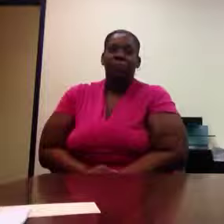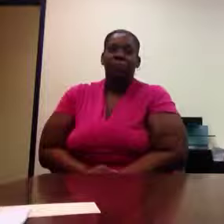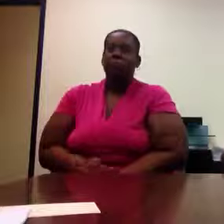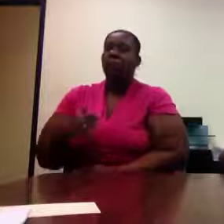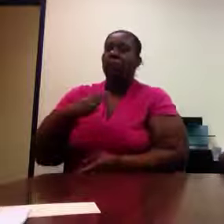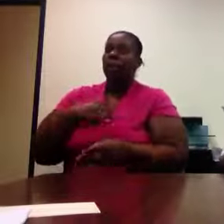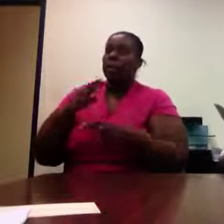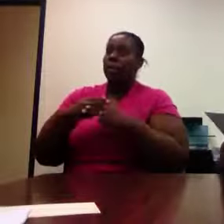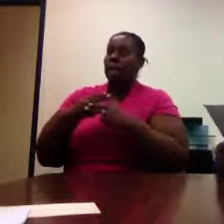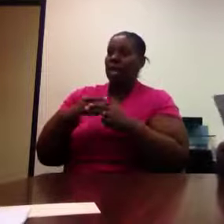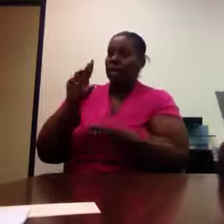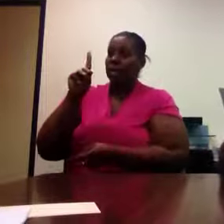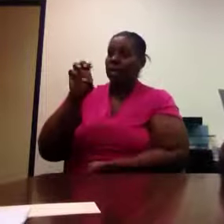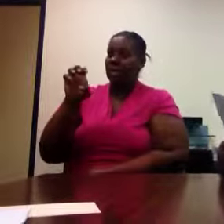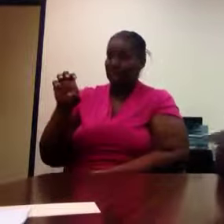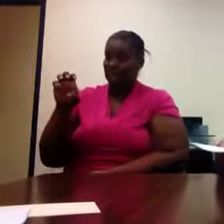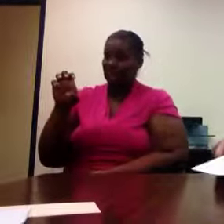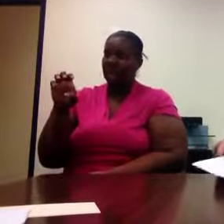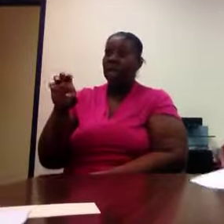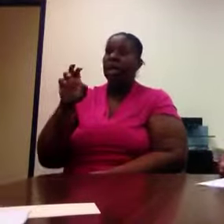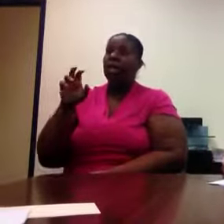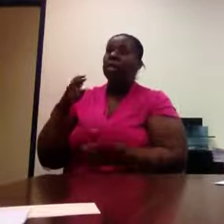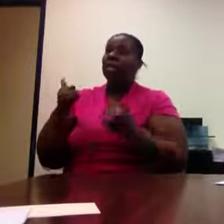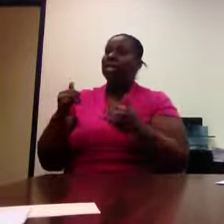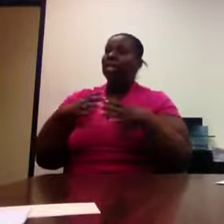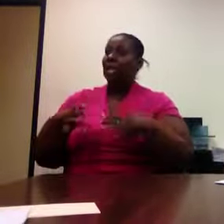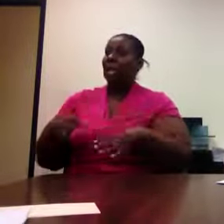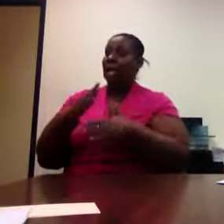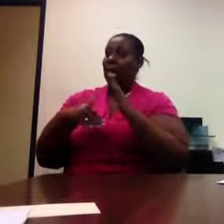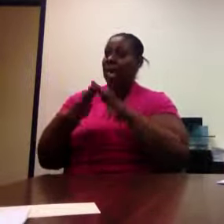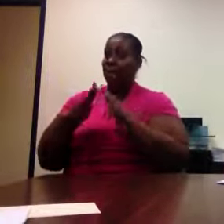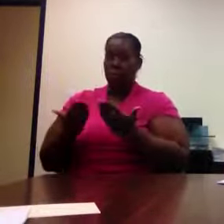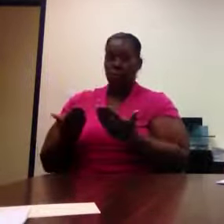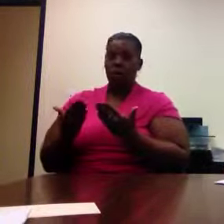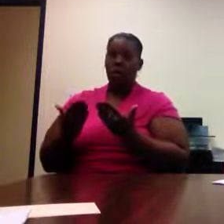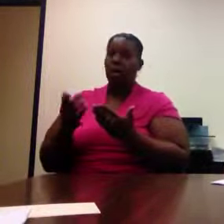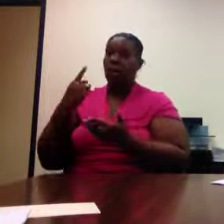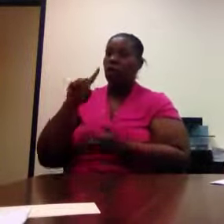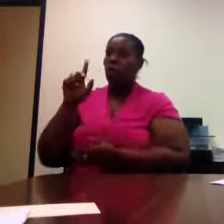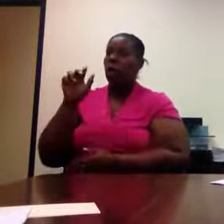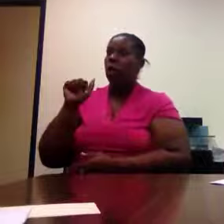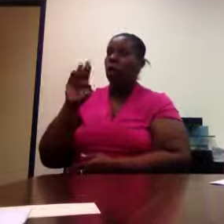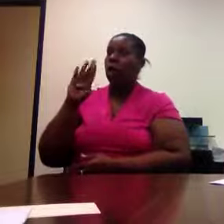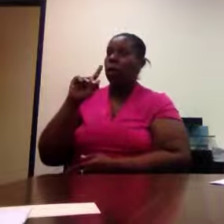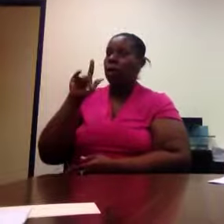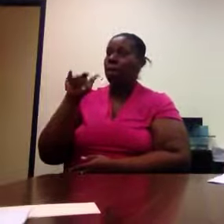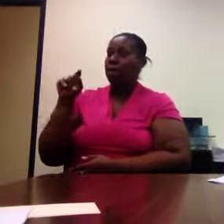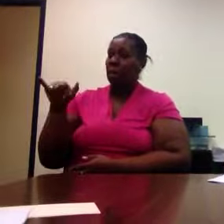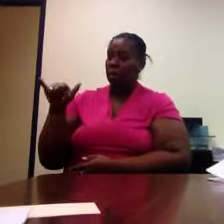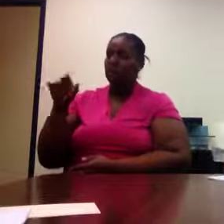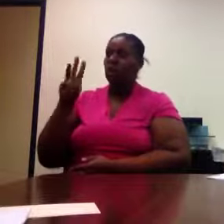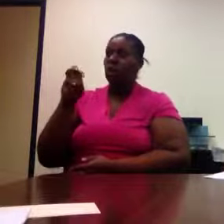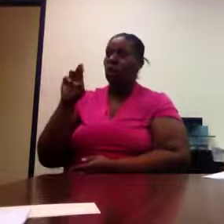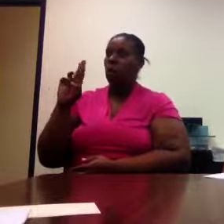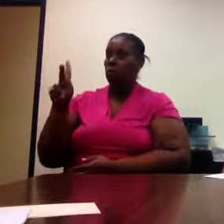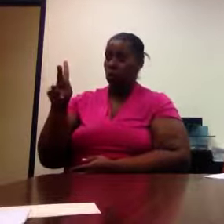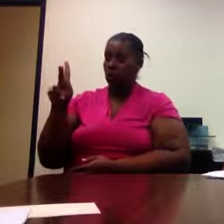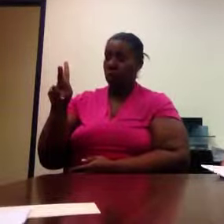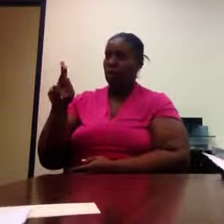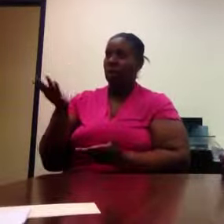My name is Dee. This is the client handbook for AbilityWorks Incorporated in Jackson. We're